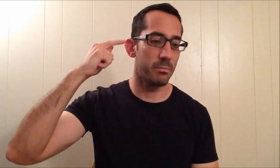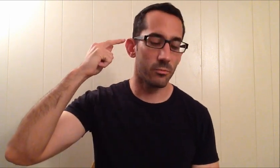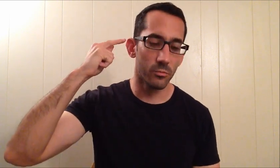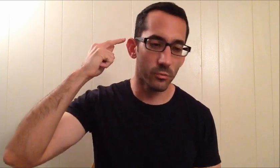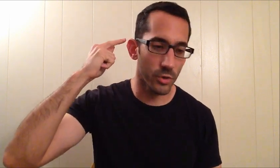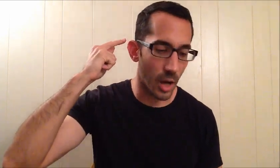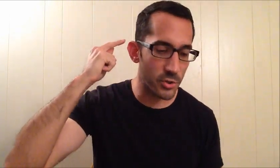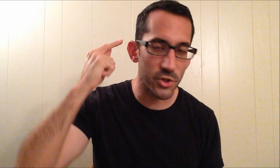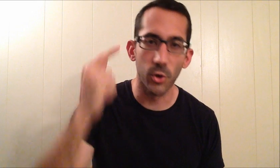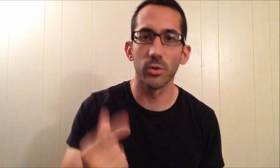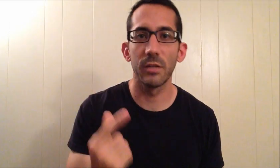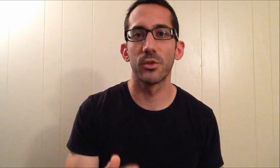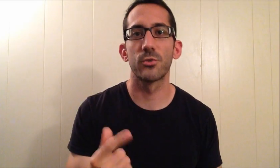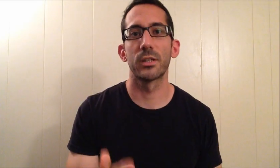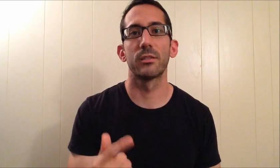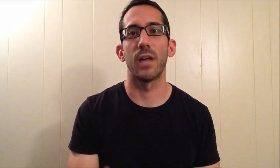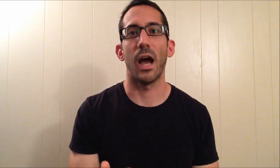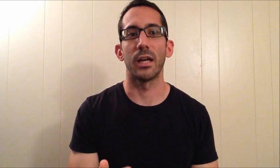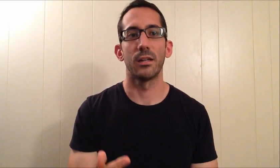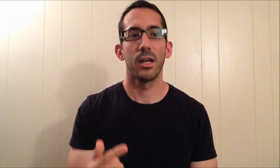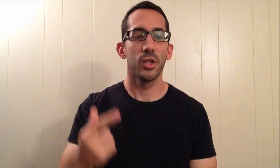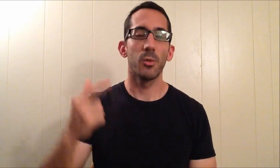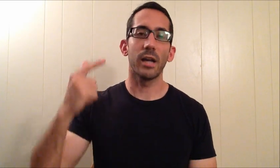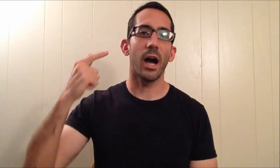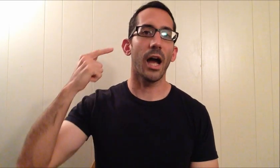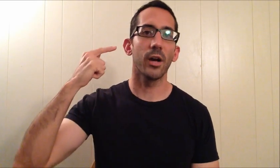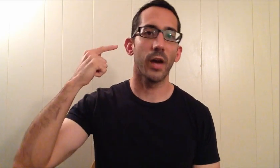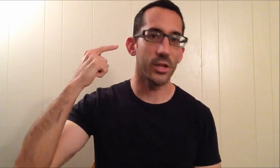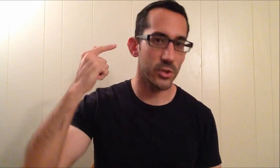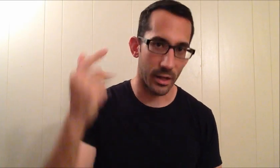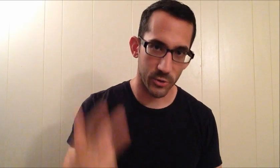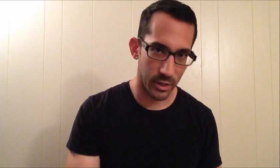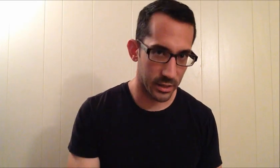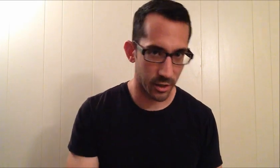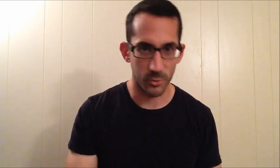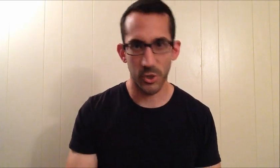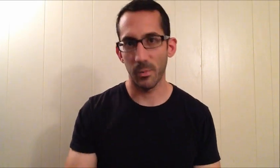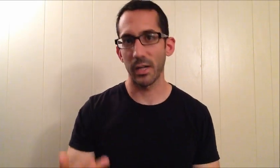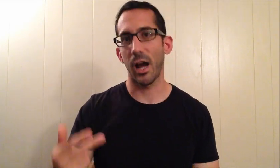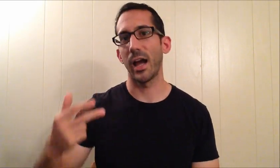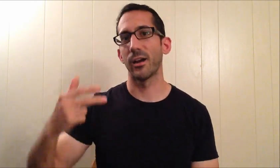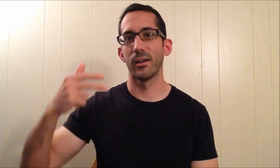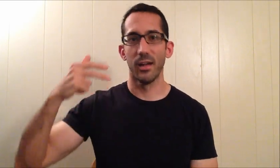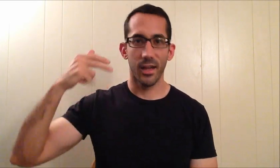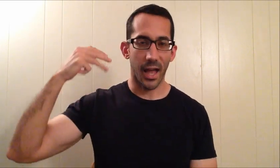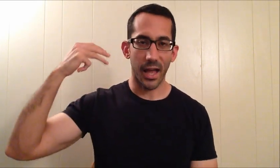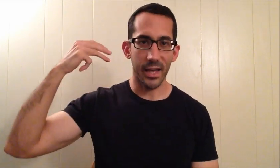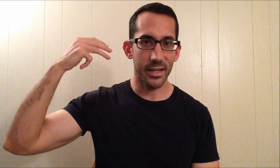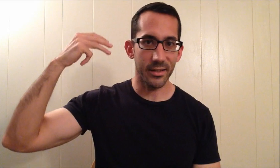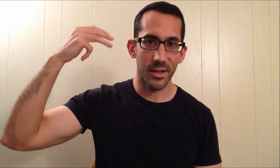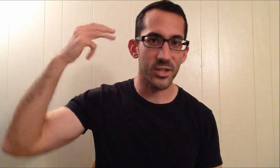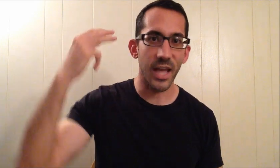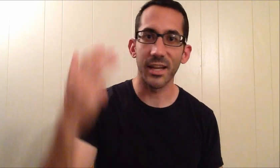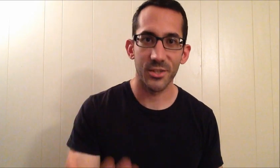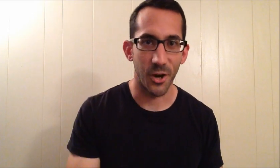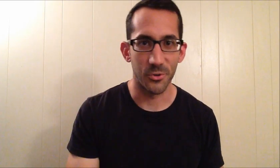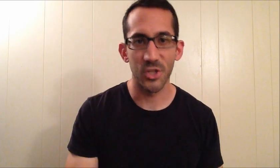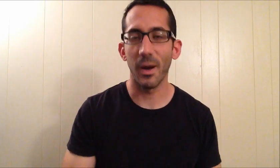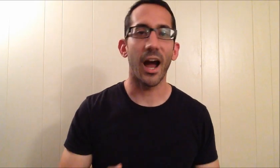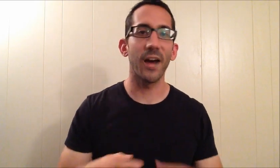absurdly restrictive diet, you might hire a strength training coach, you might hire a aesthetics coach, you might